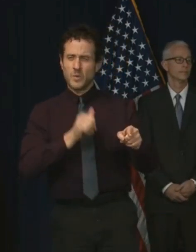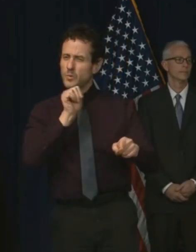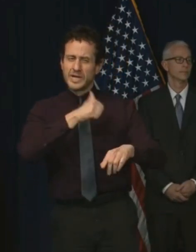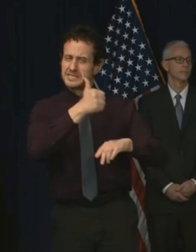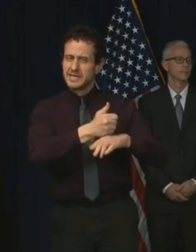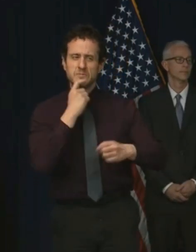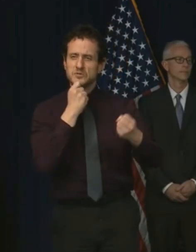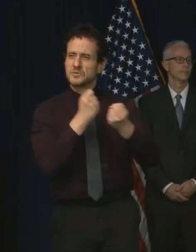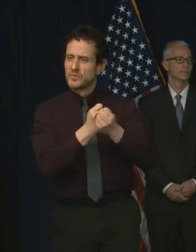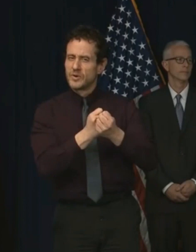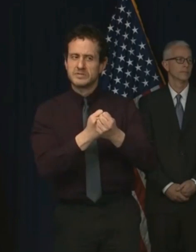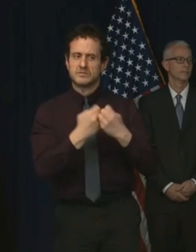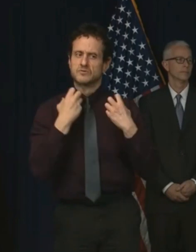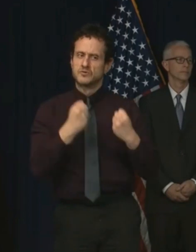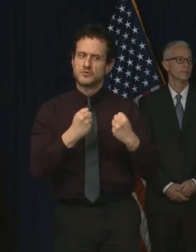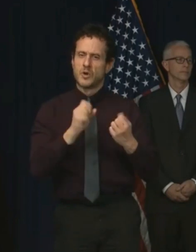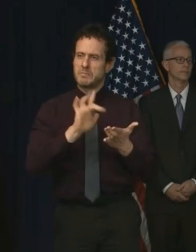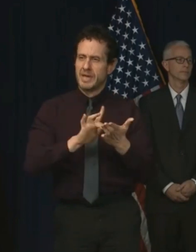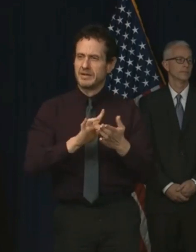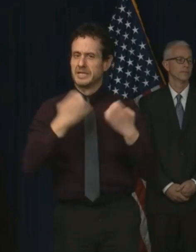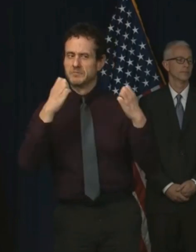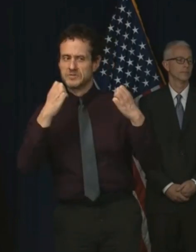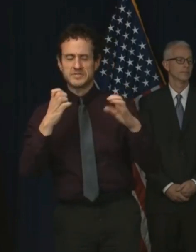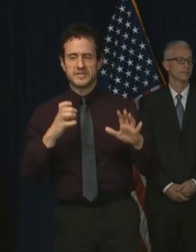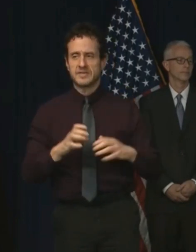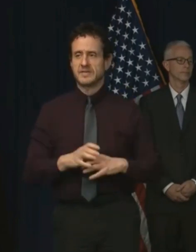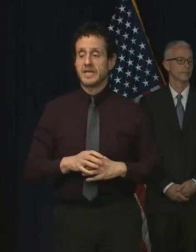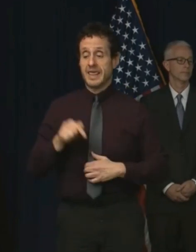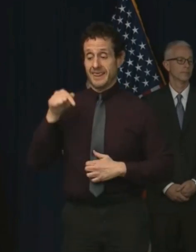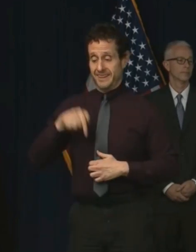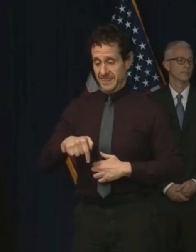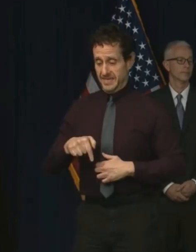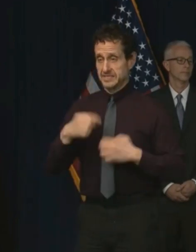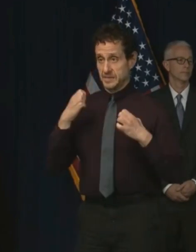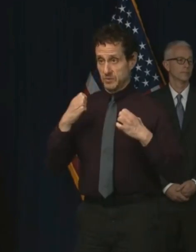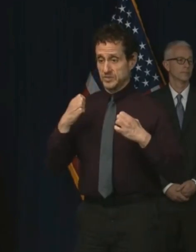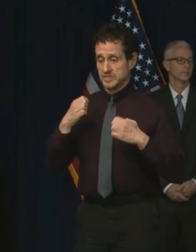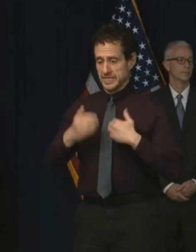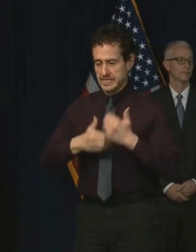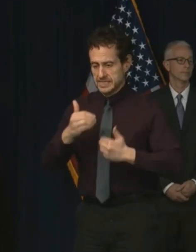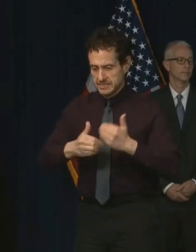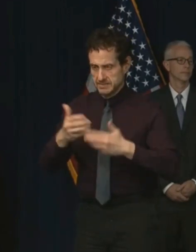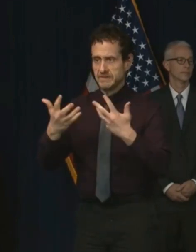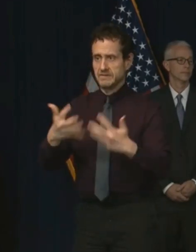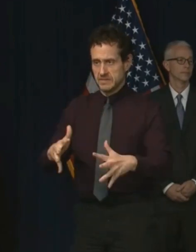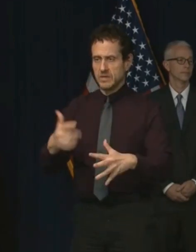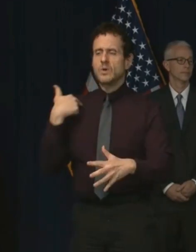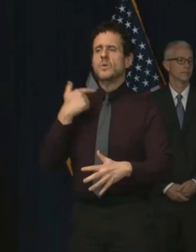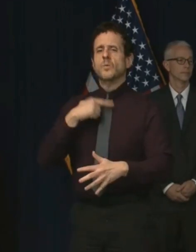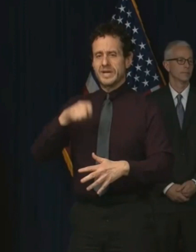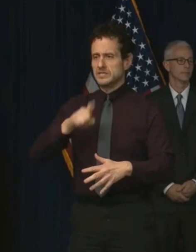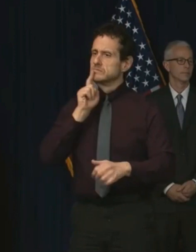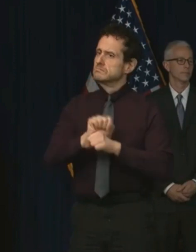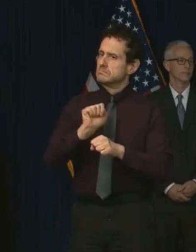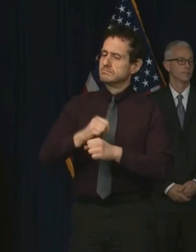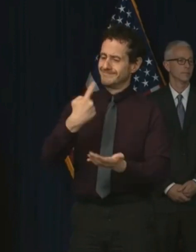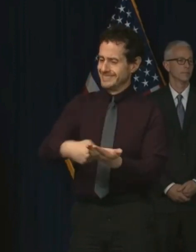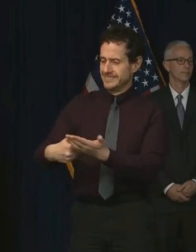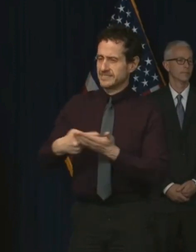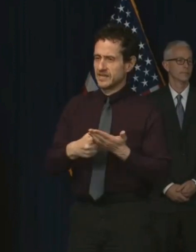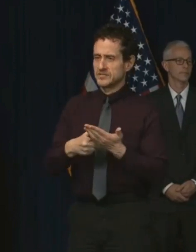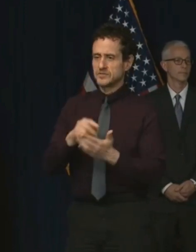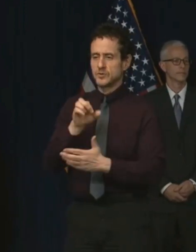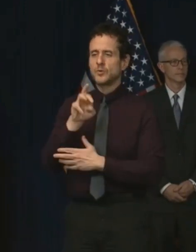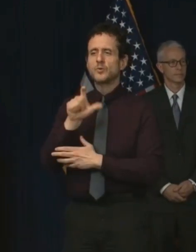these kinds of efforts. When we get through this immediate crisis, we all need to have a real conversation about